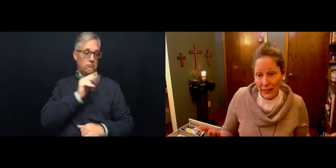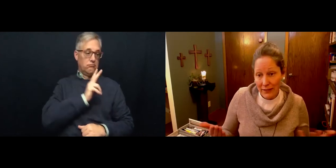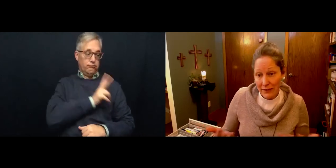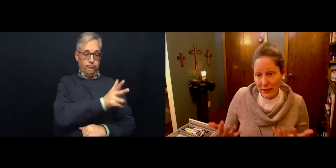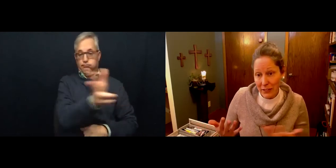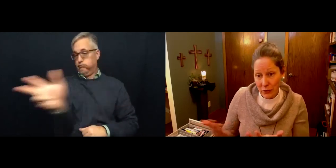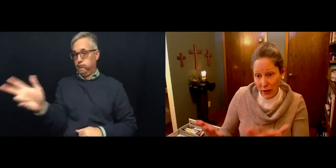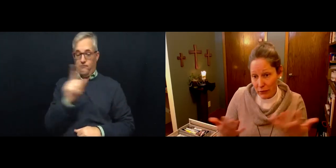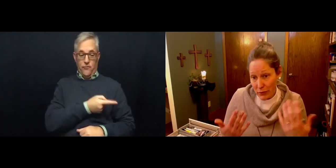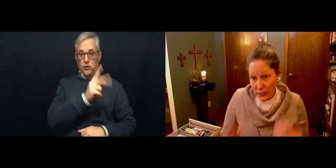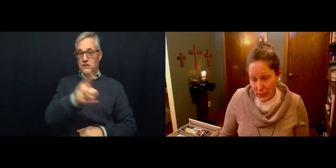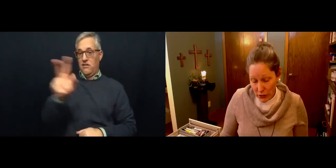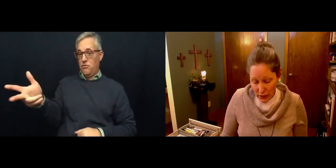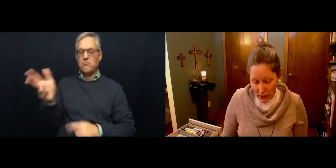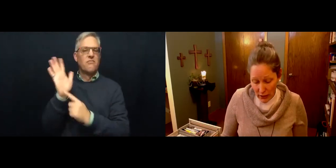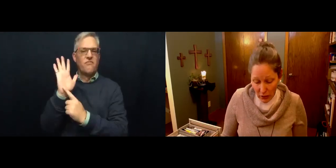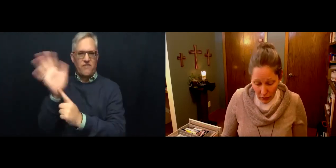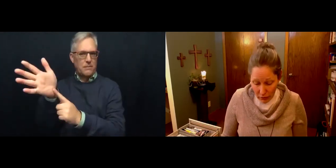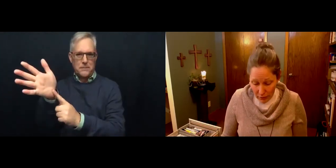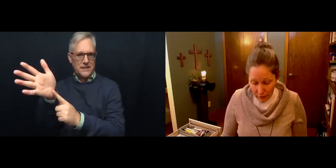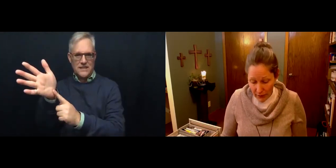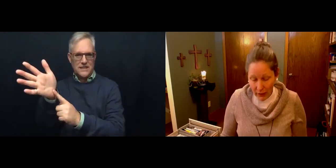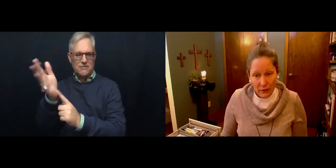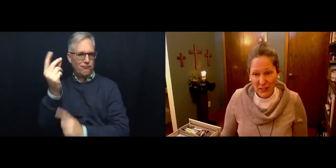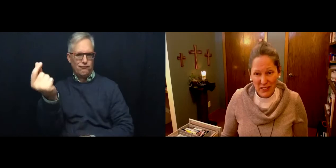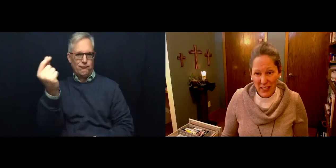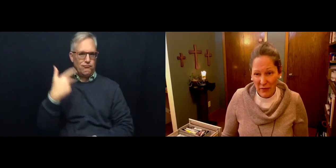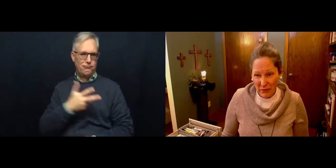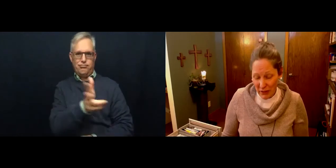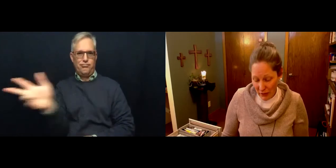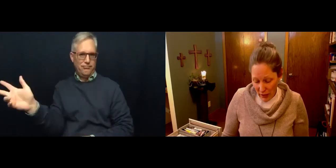to just drive through those stations and go. It will not be very long.